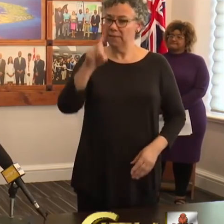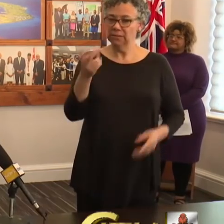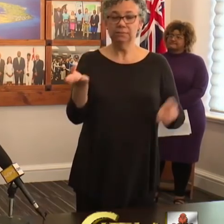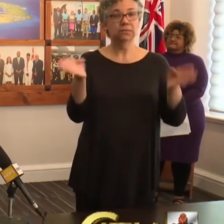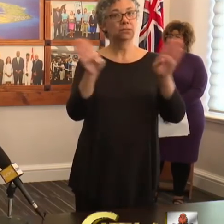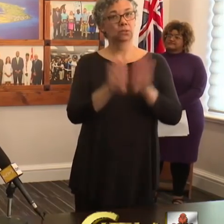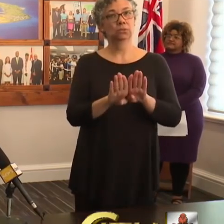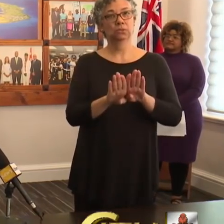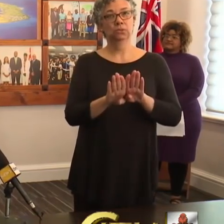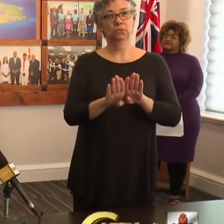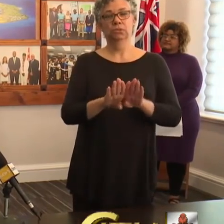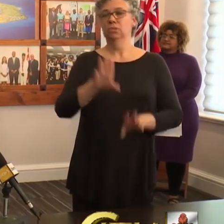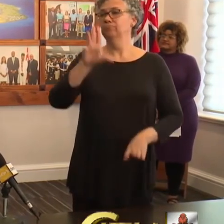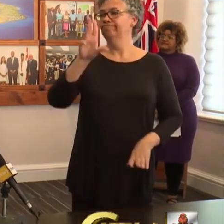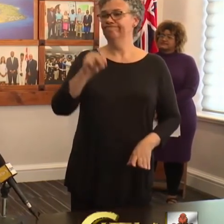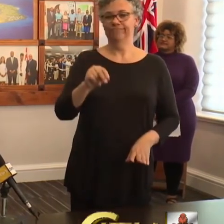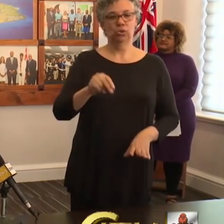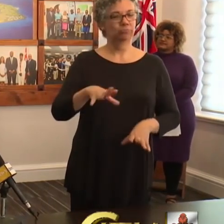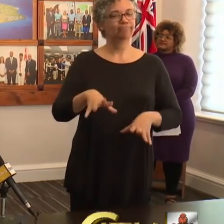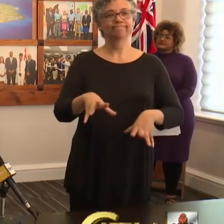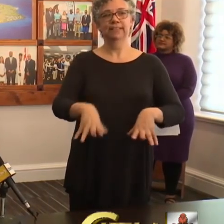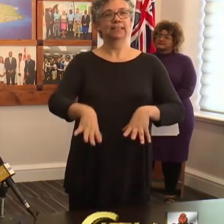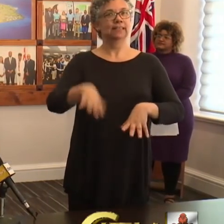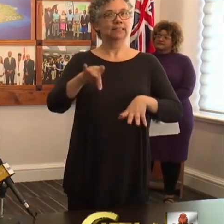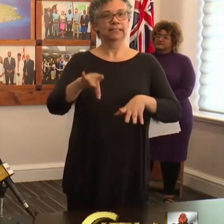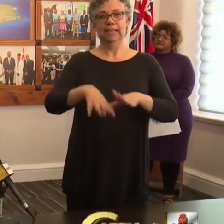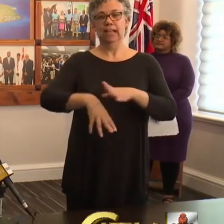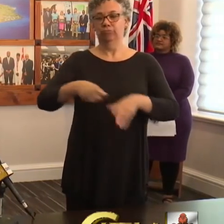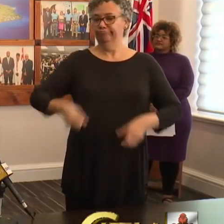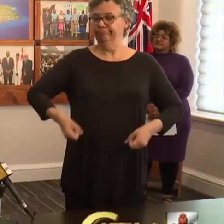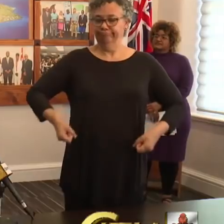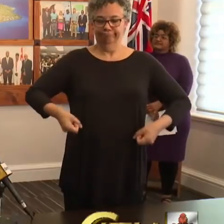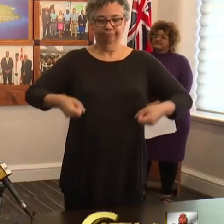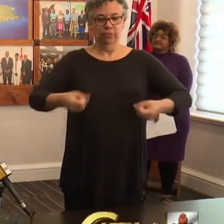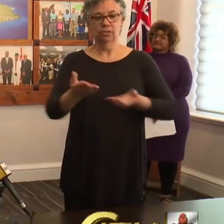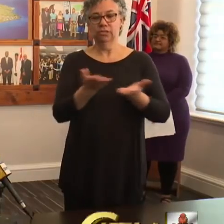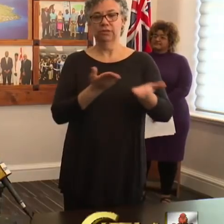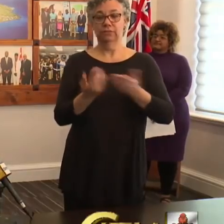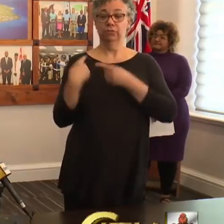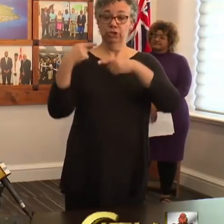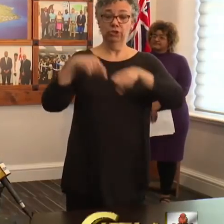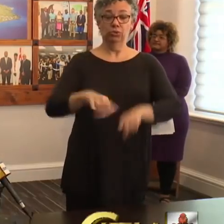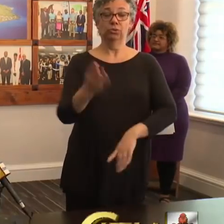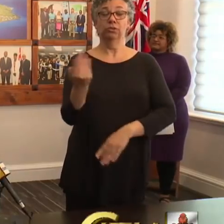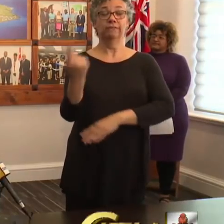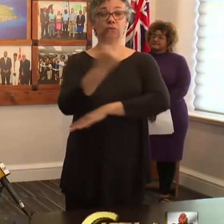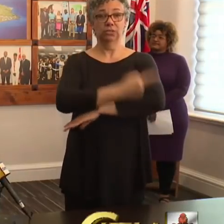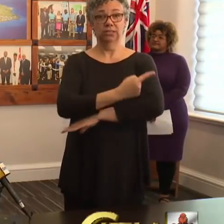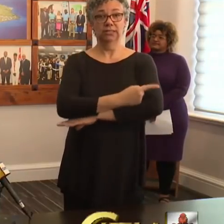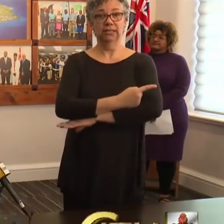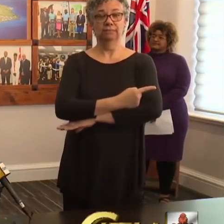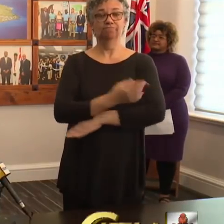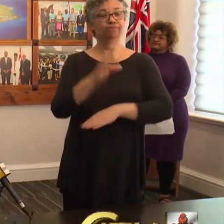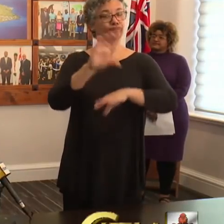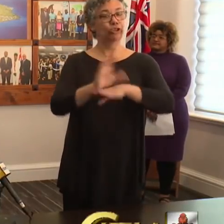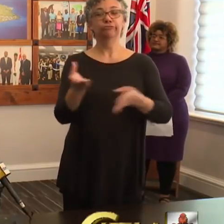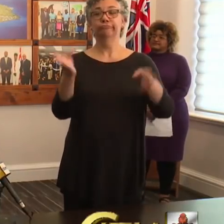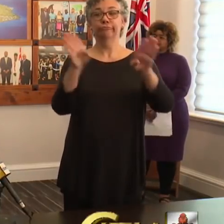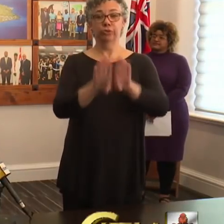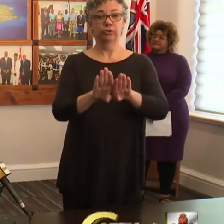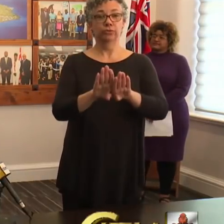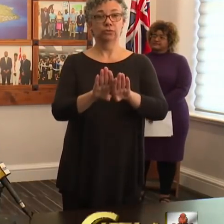There should be no take-out service during the 14-day shelter-in-place. Churches are closed.